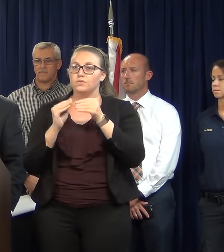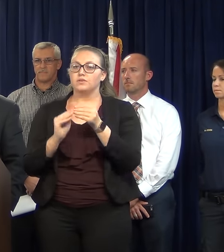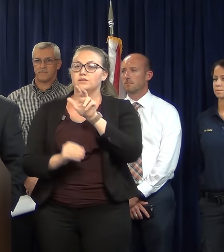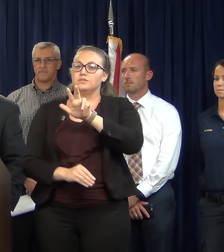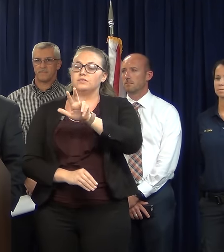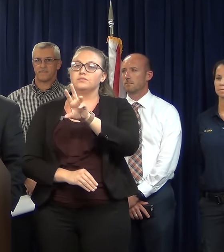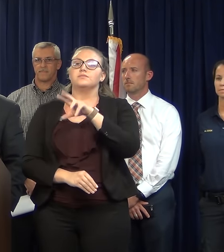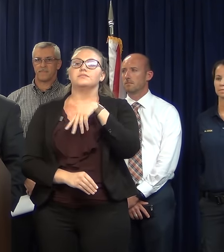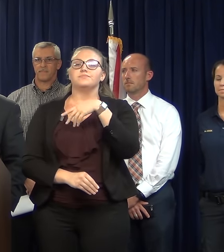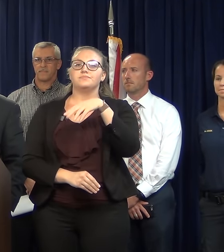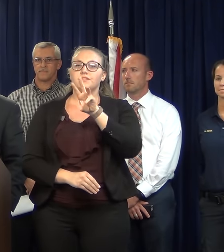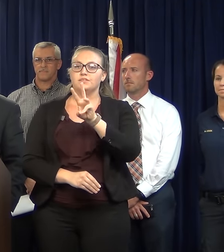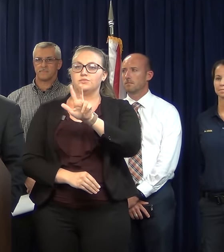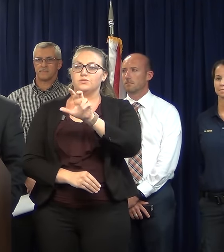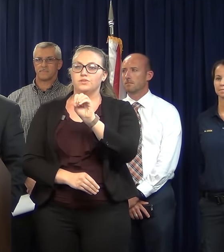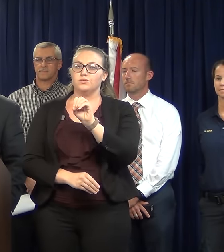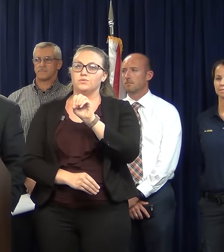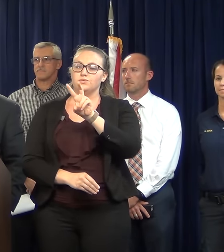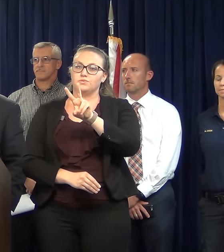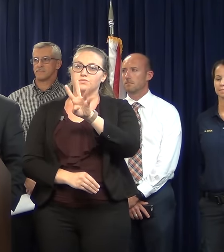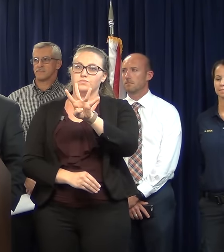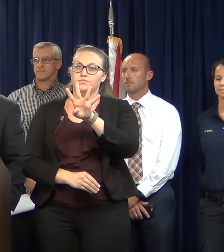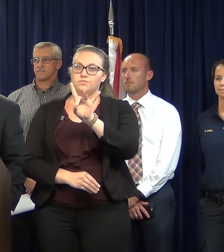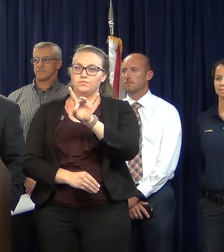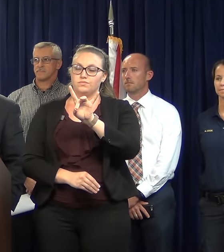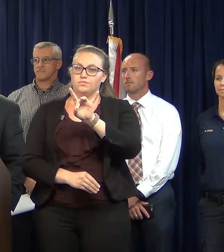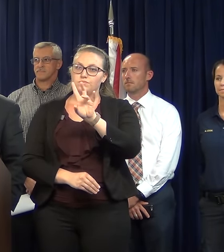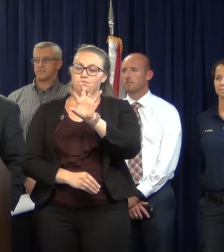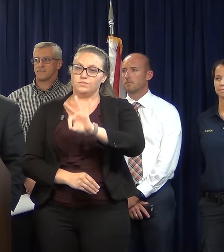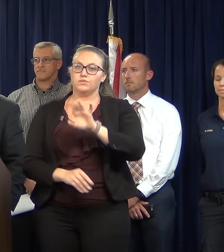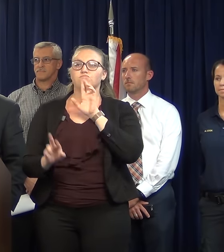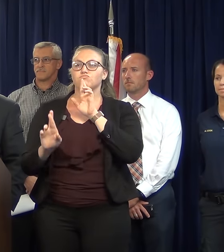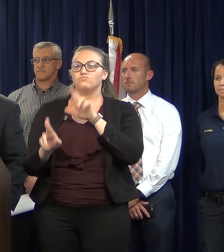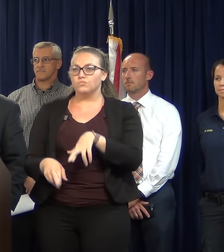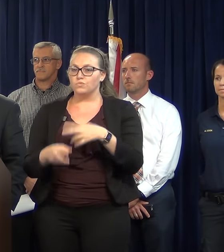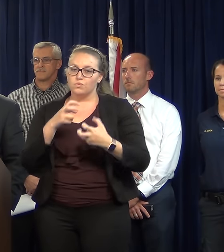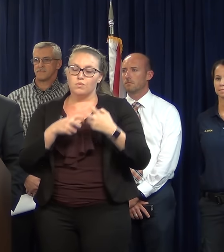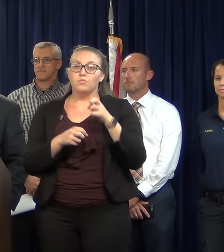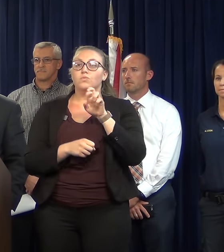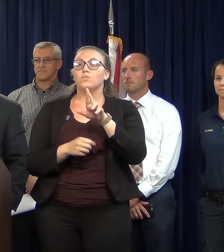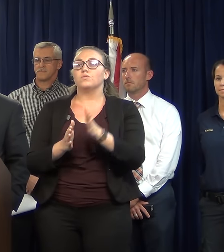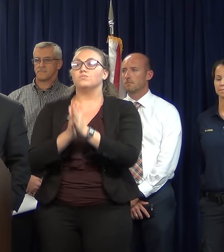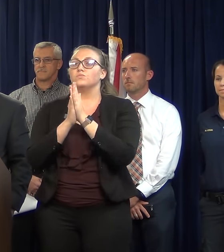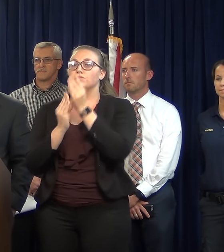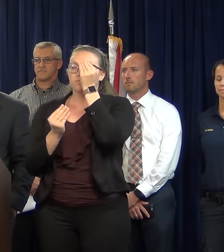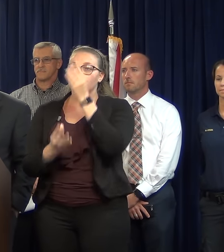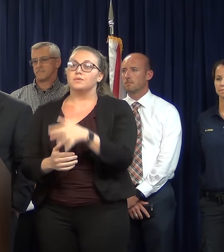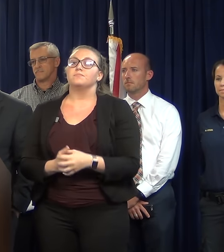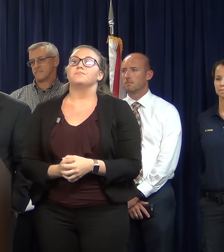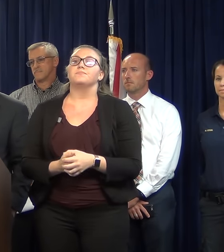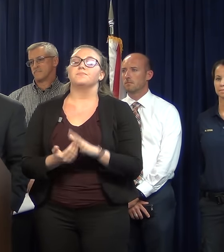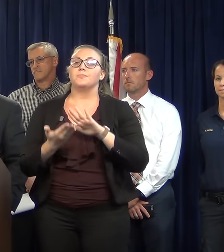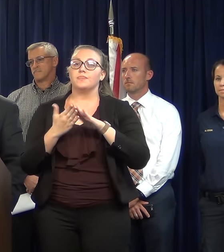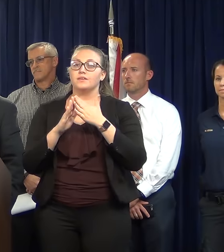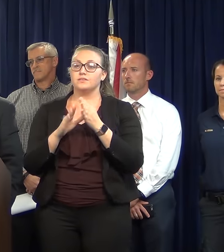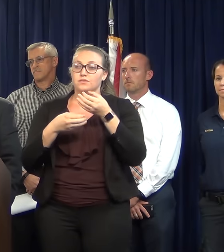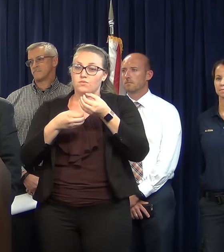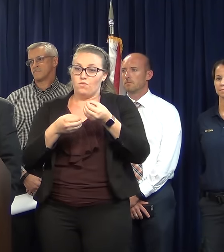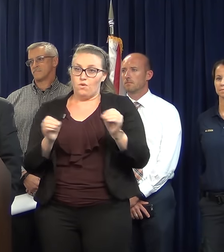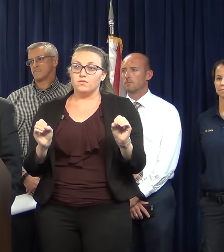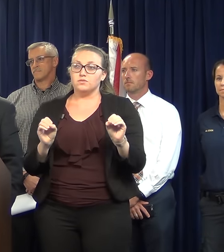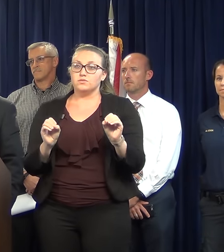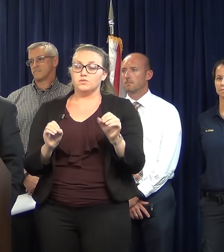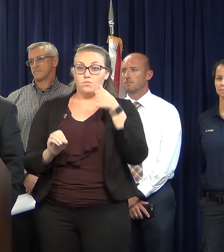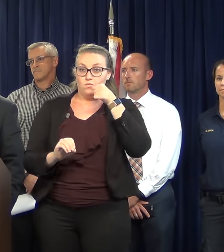-2489 to report issues or request information. City offices and facilities will be closed